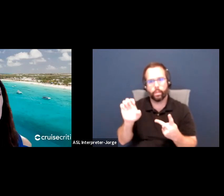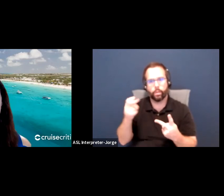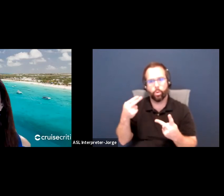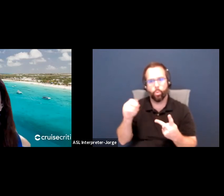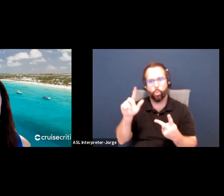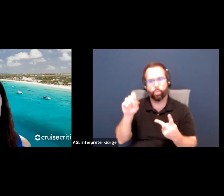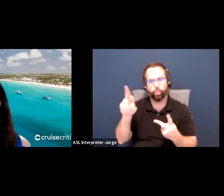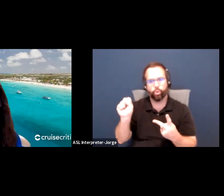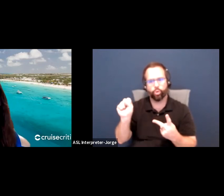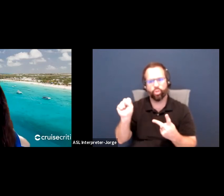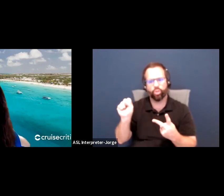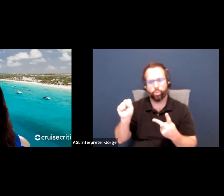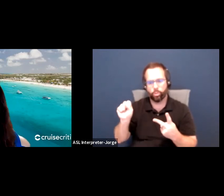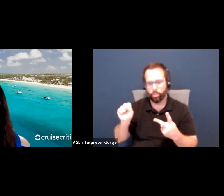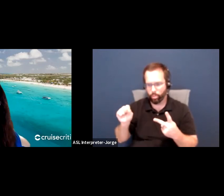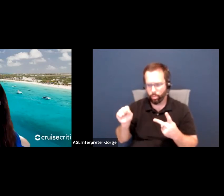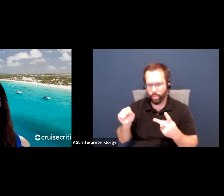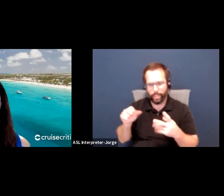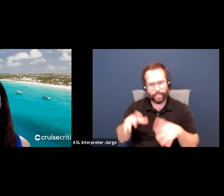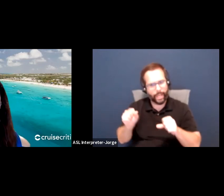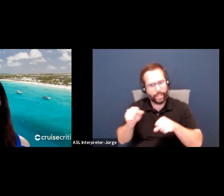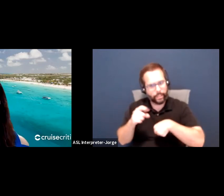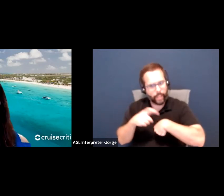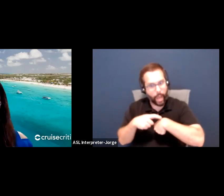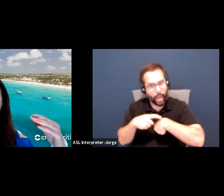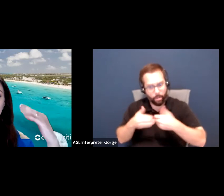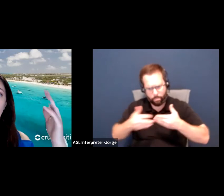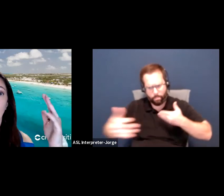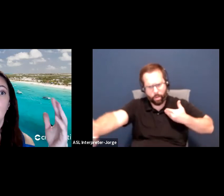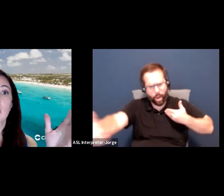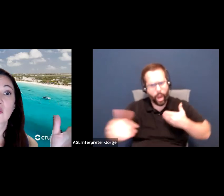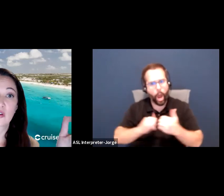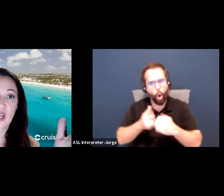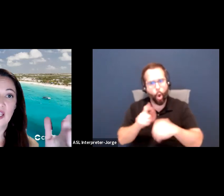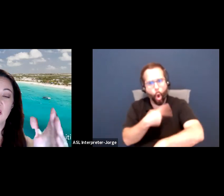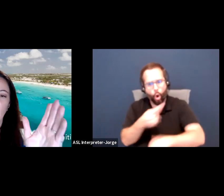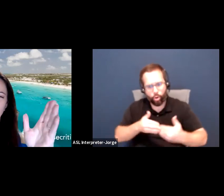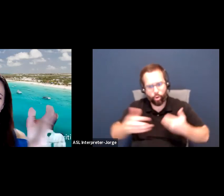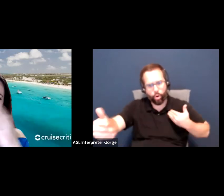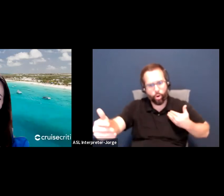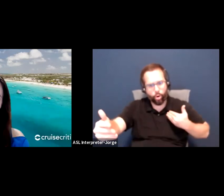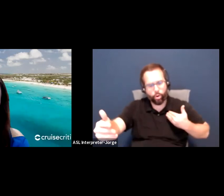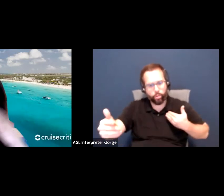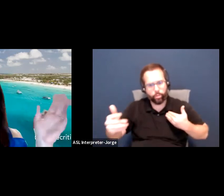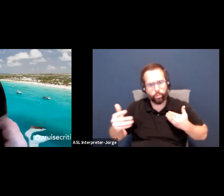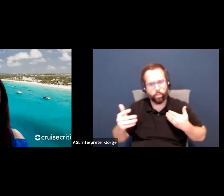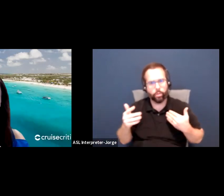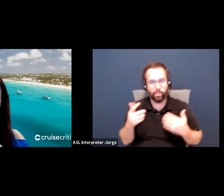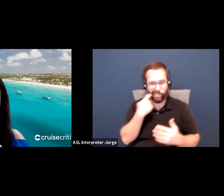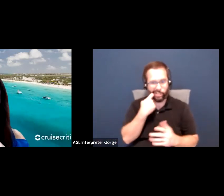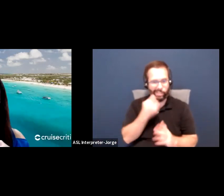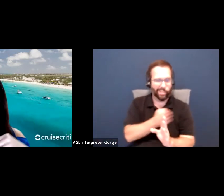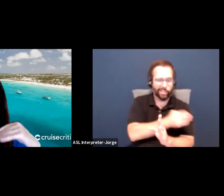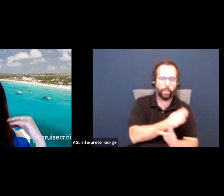Because that can, it could take a whole long time to do something. And if you haven't thought through what it's going to take, you know, like all those steps we went through on the peer